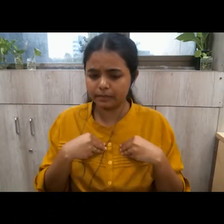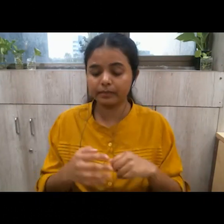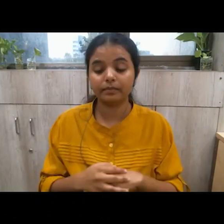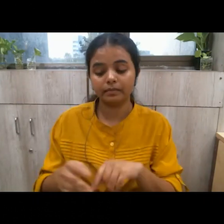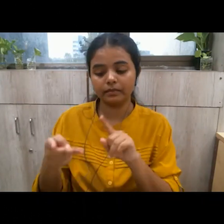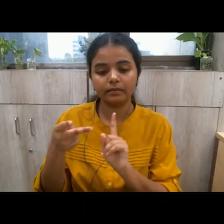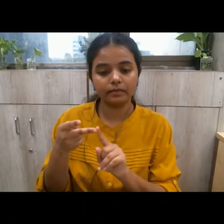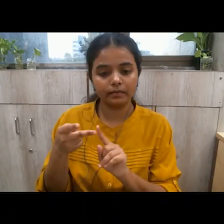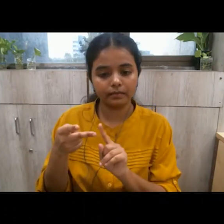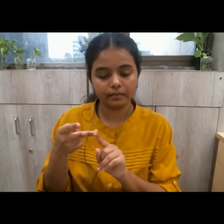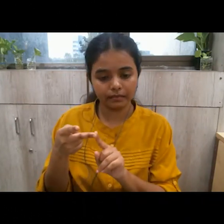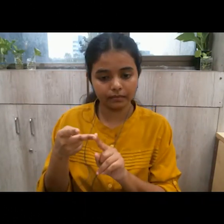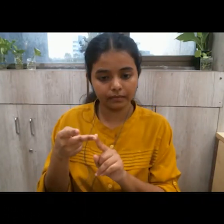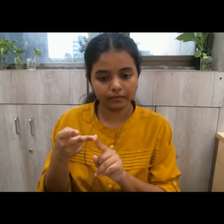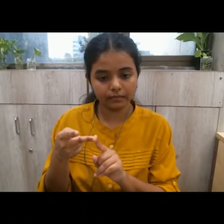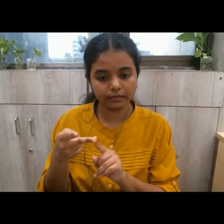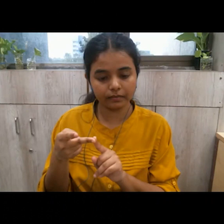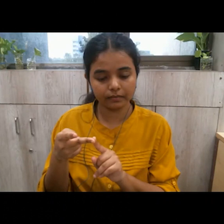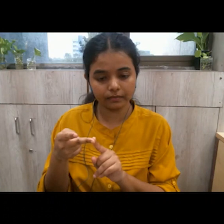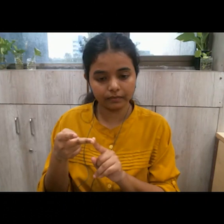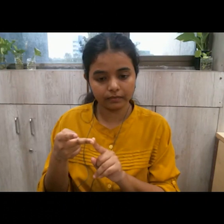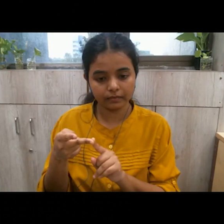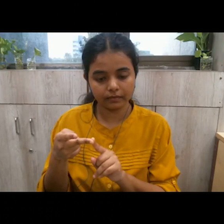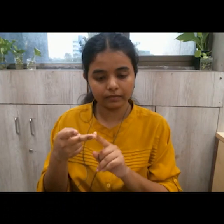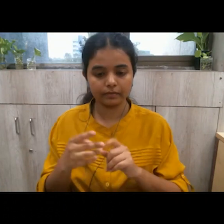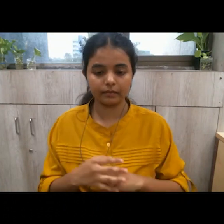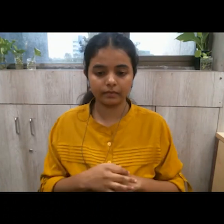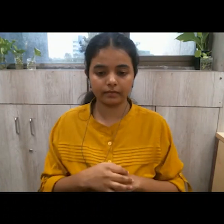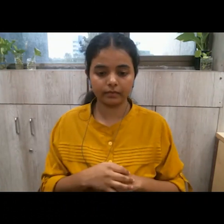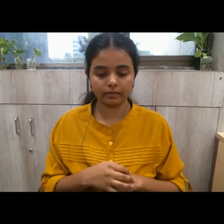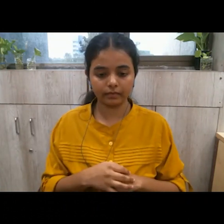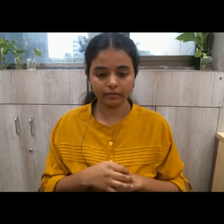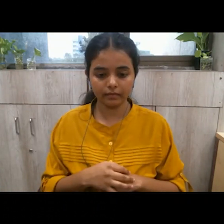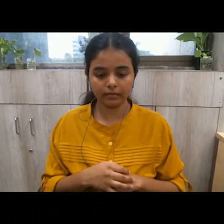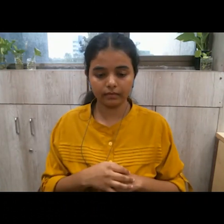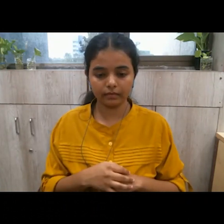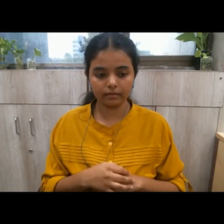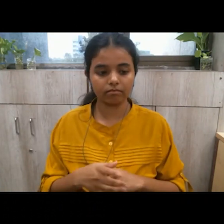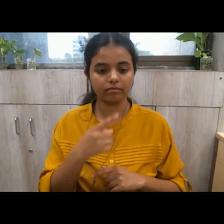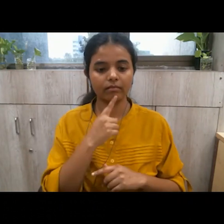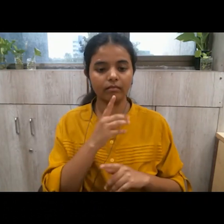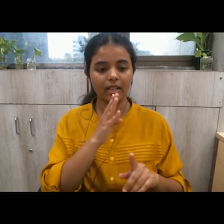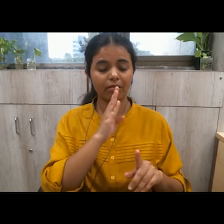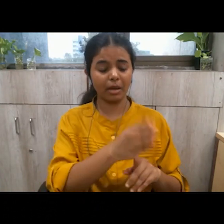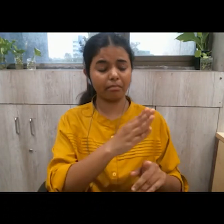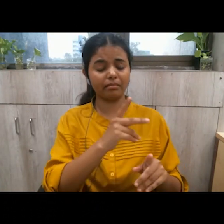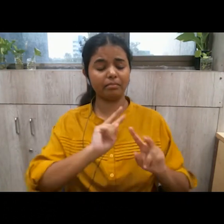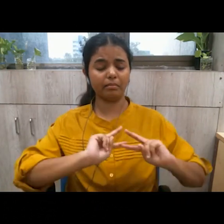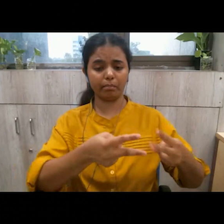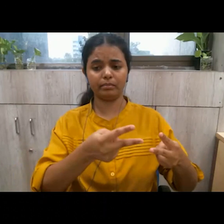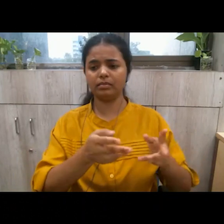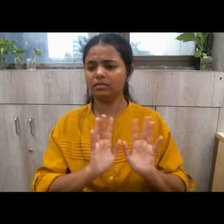a second way of doing it is by not countering the person in front of you directly